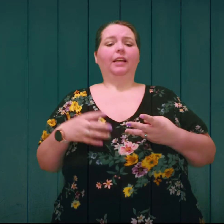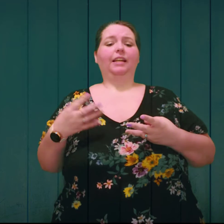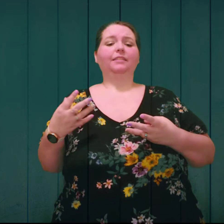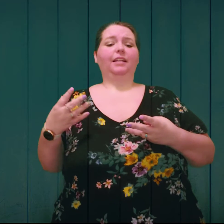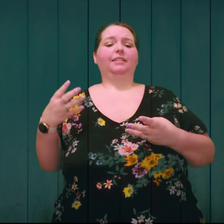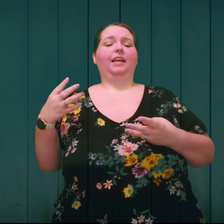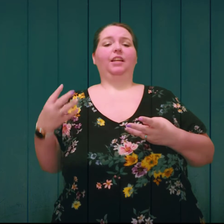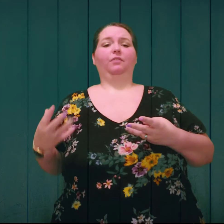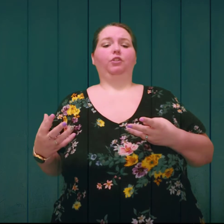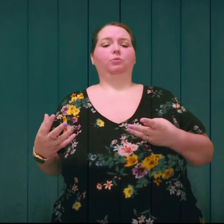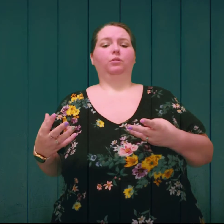So why coming and what are .